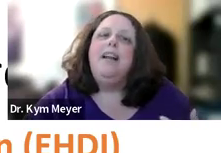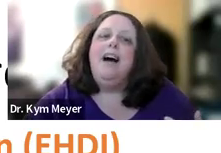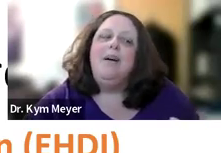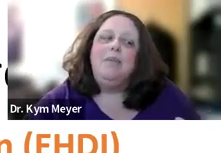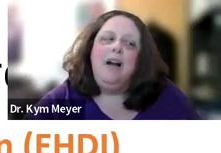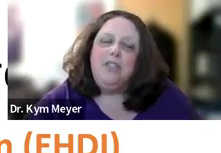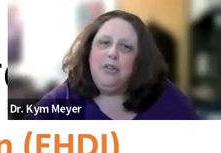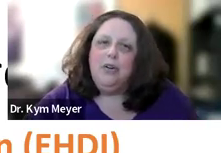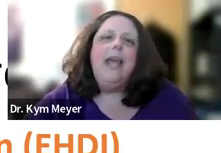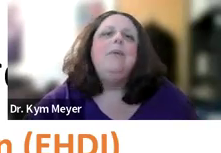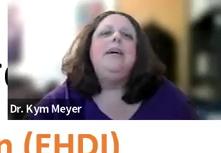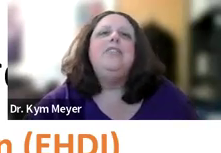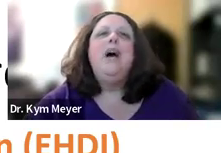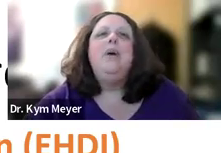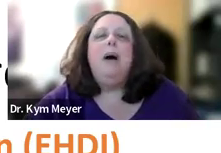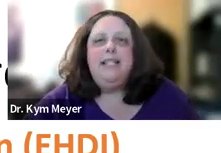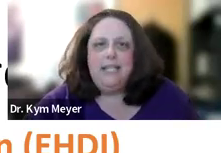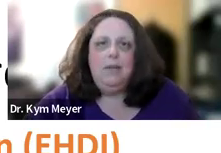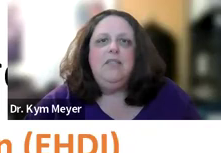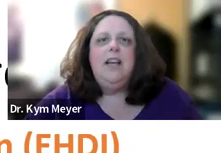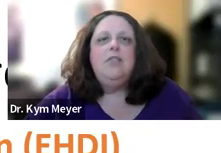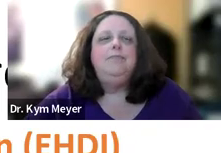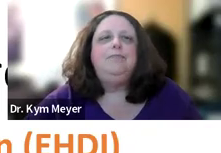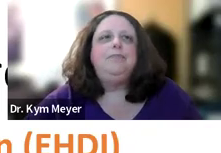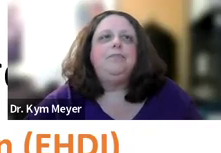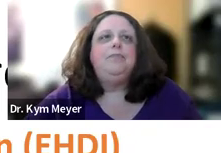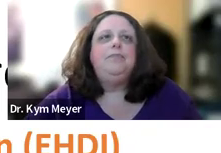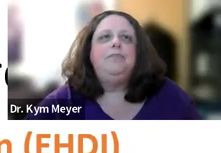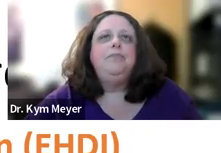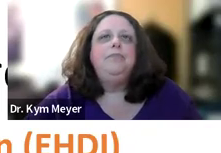someone to learn language by six months of age.